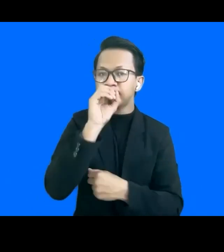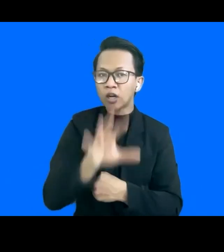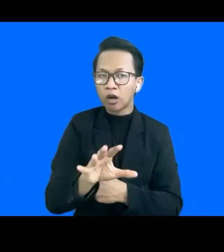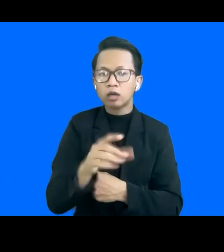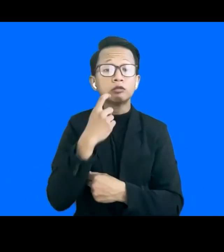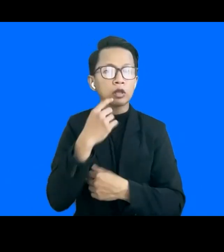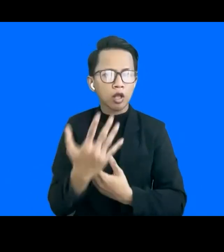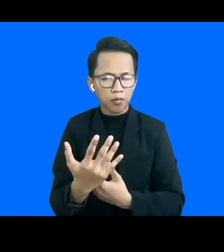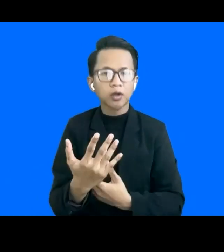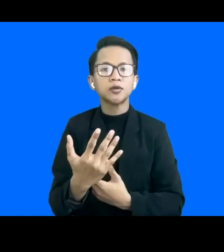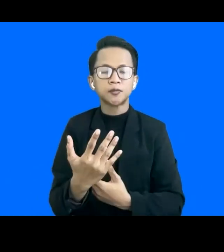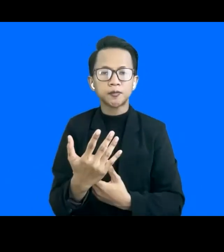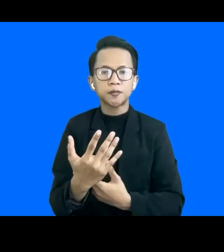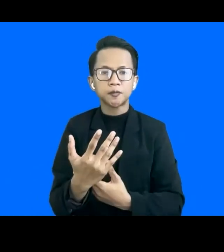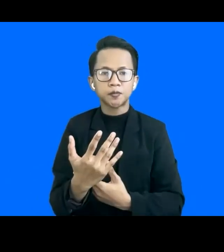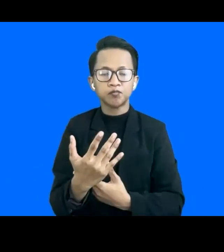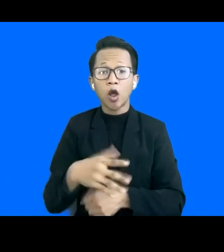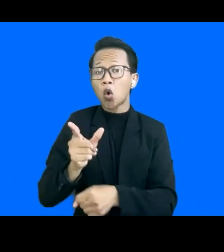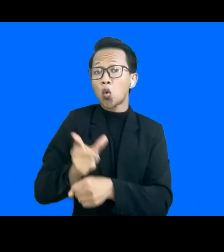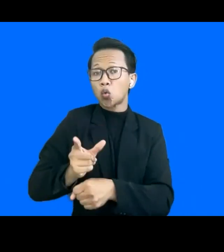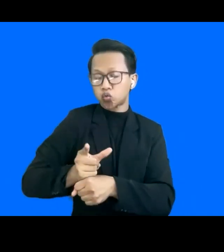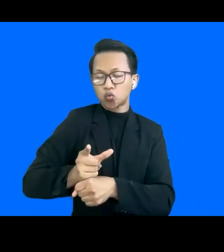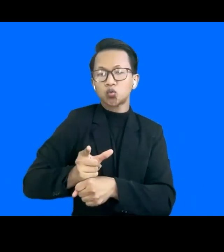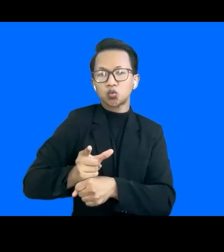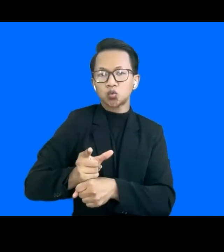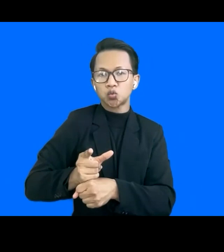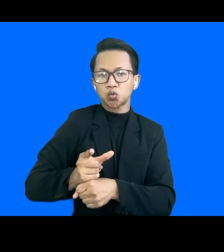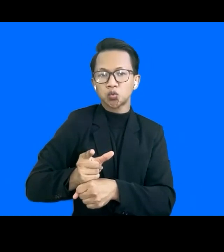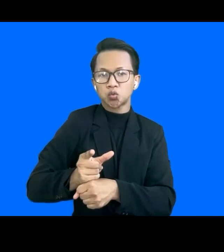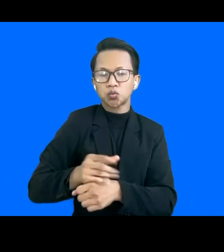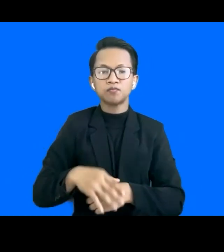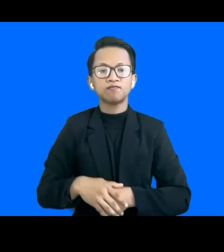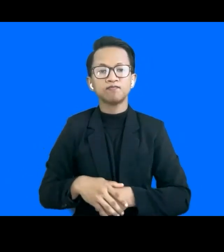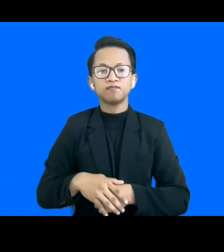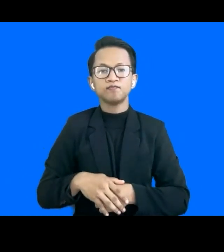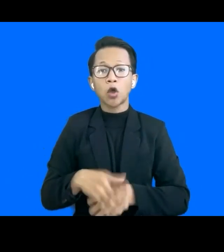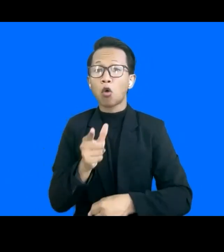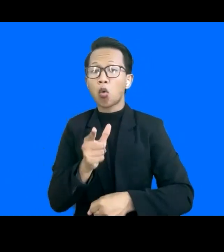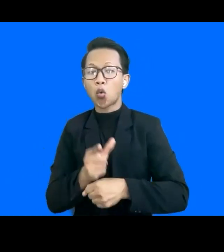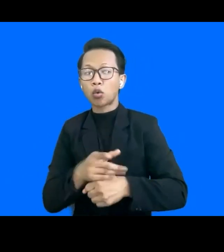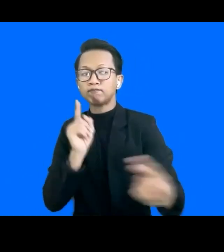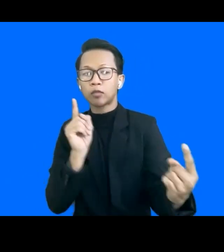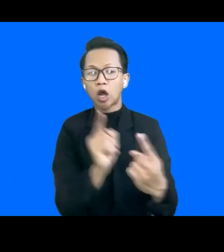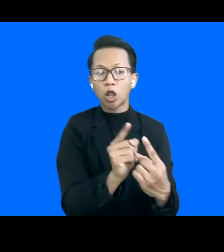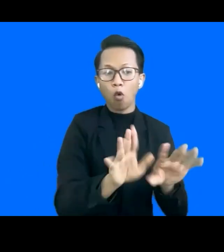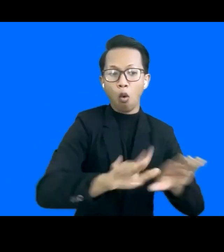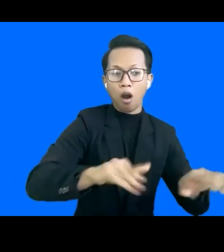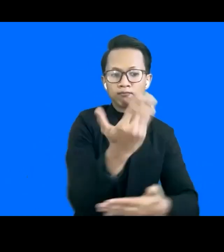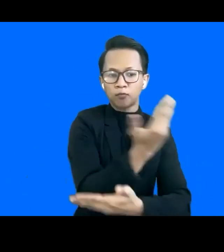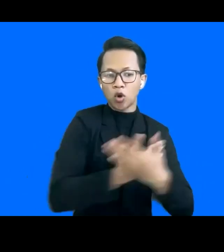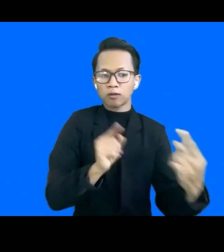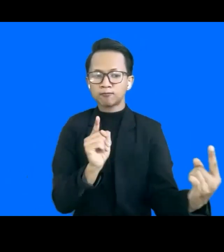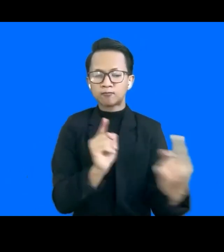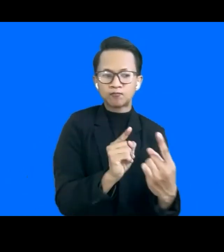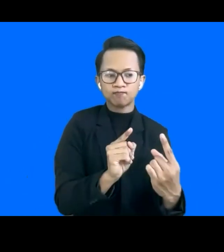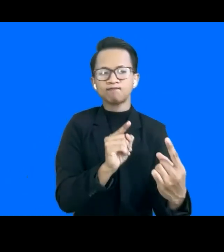skills for teachers to prepare the persons with disabilities to really engage